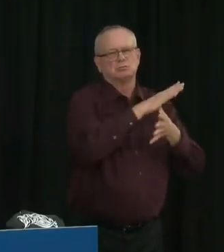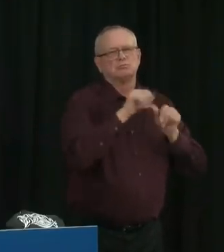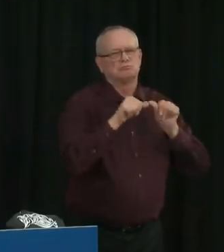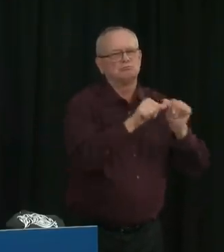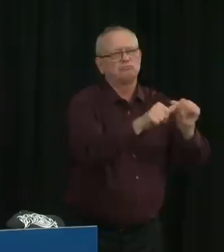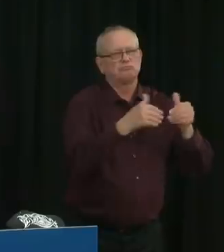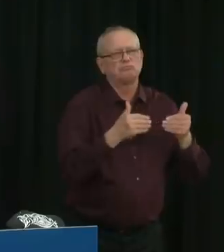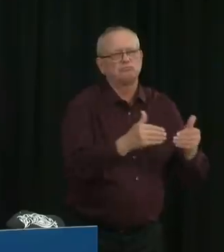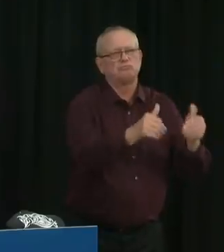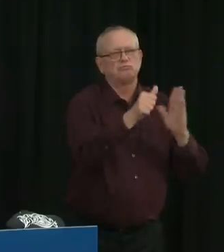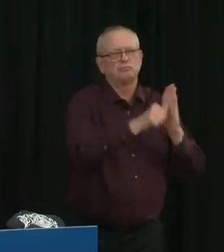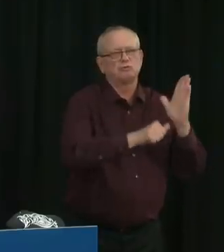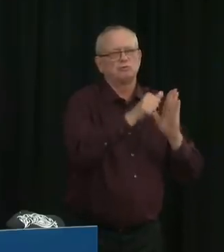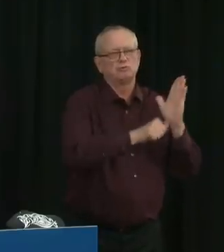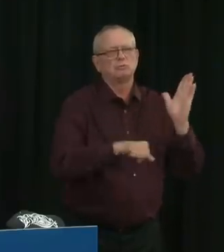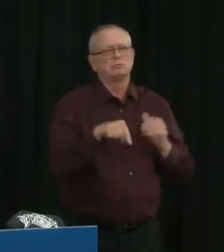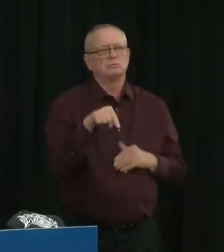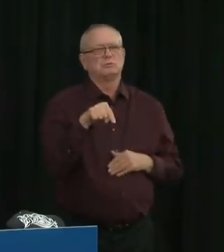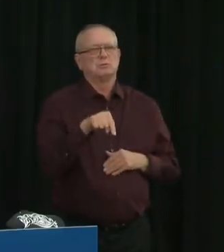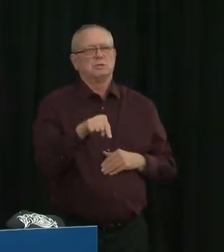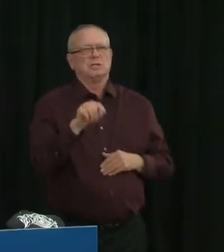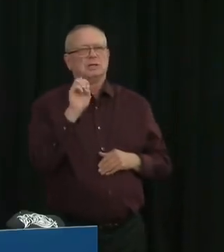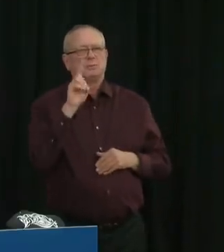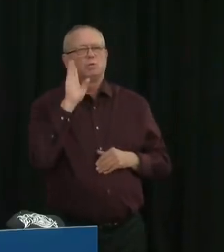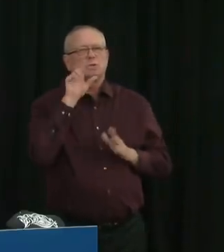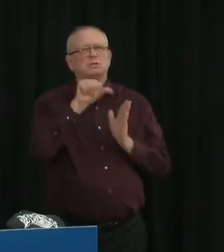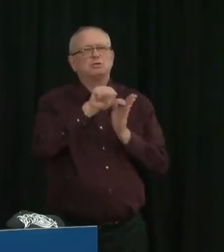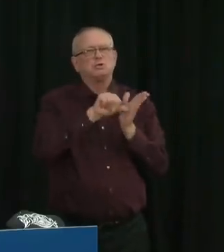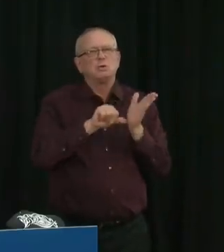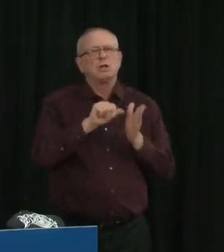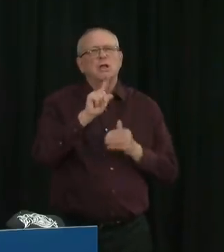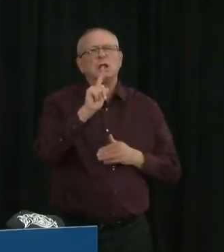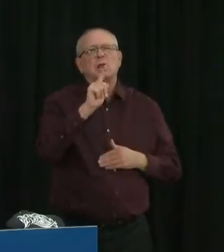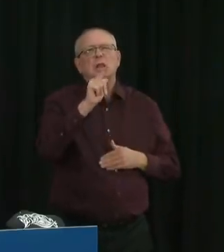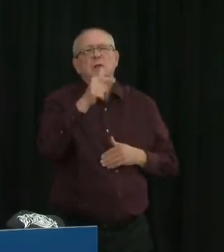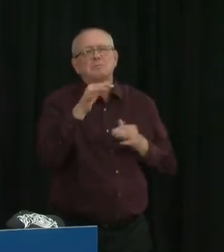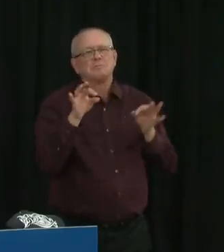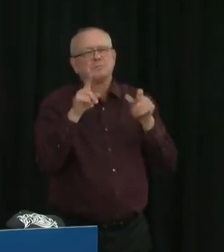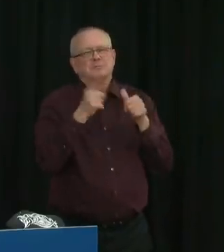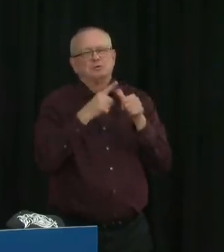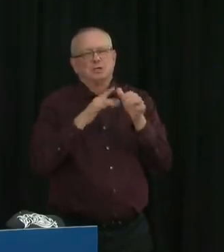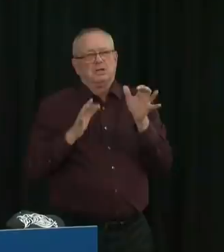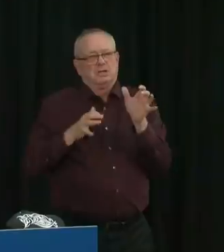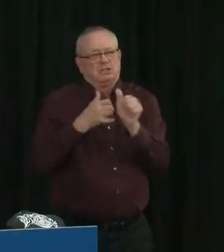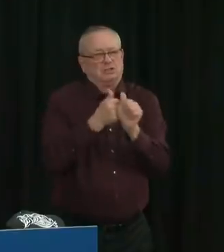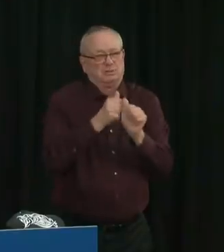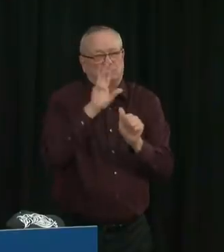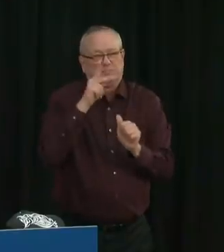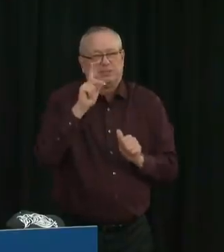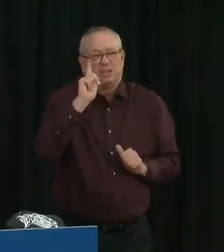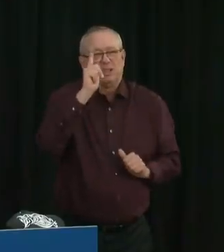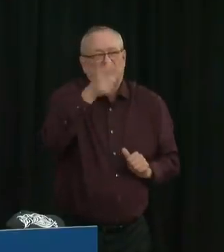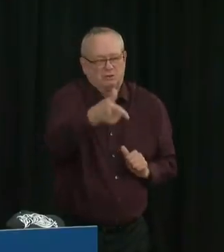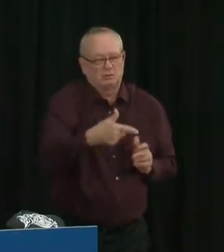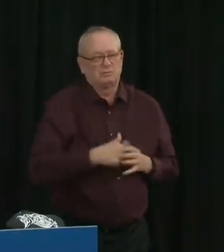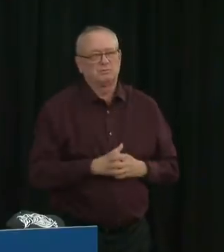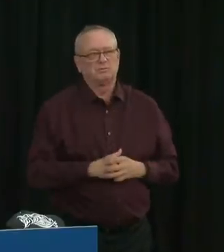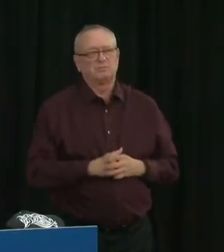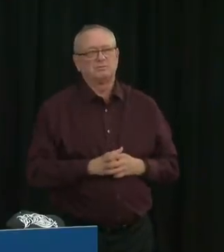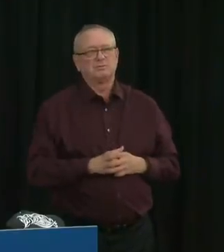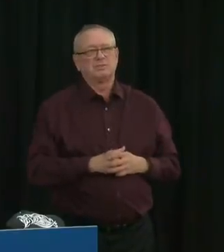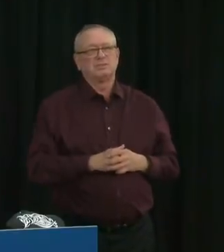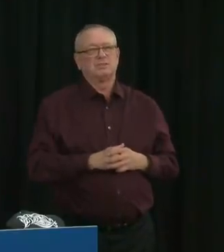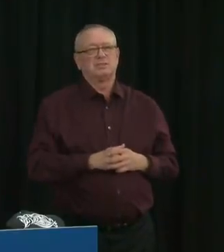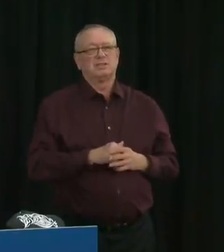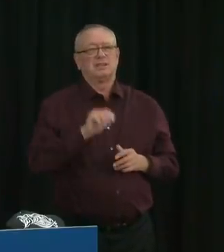year and will reschedule surgical cases as soon as possible. AHS is taking these measures to ensure that we are able to provide